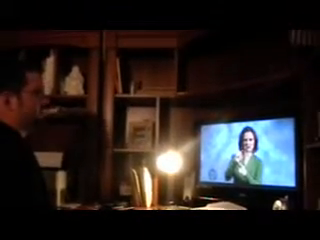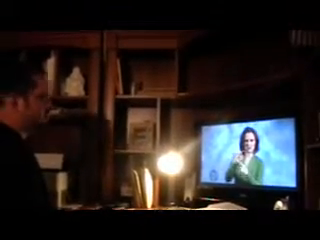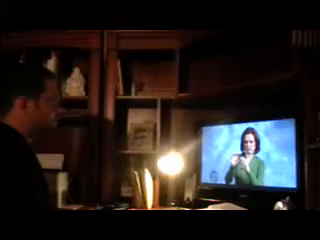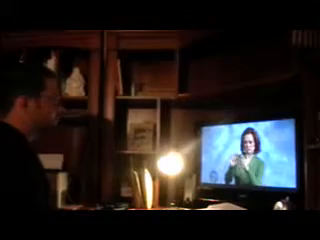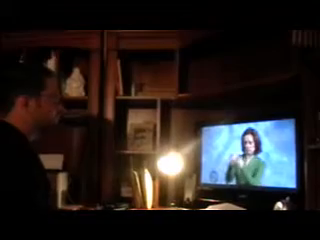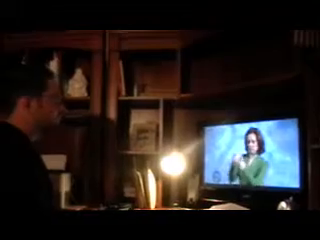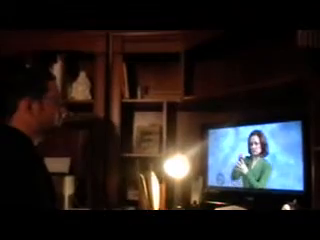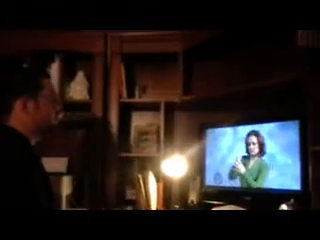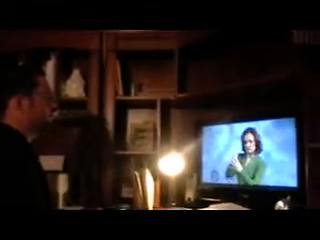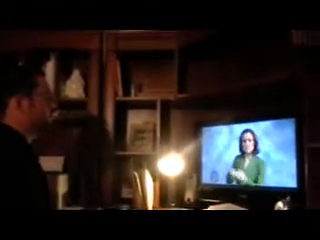NECA.